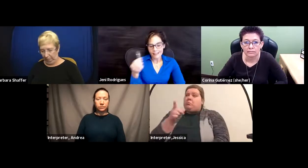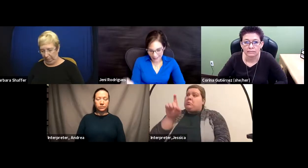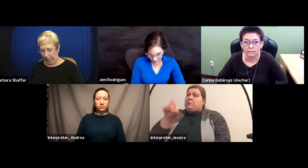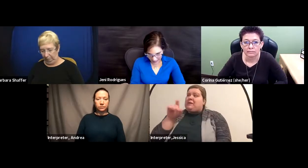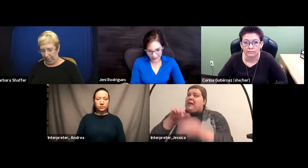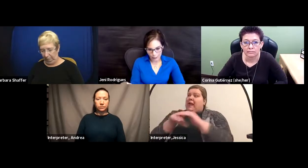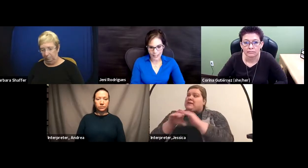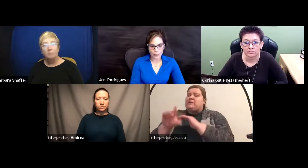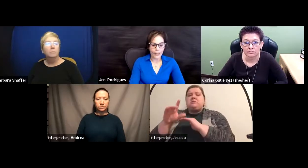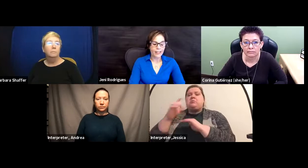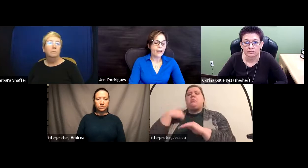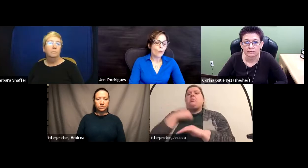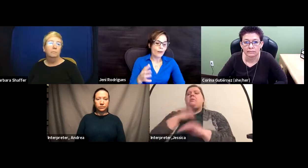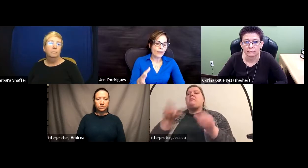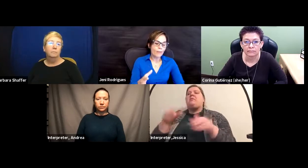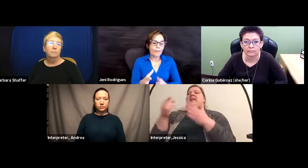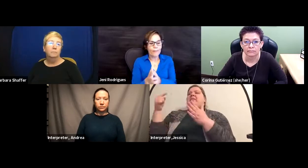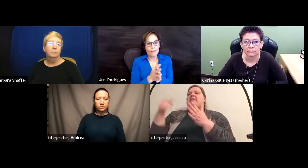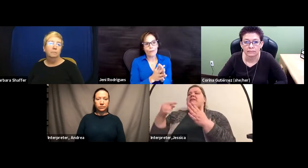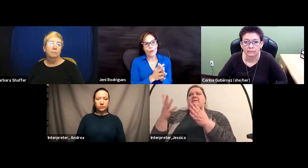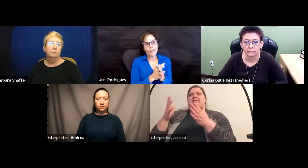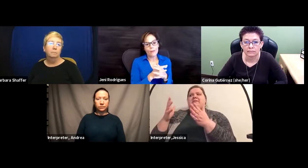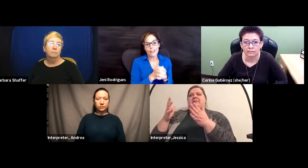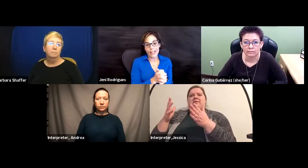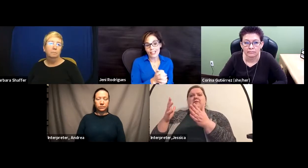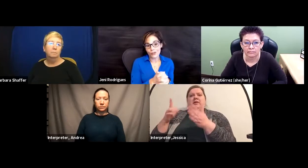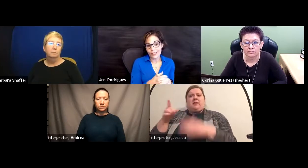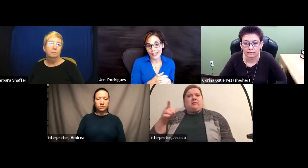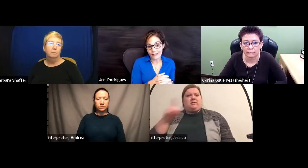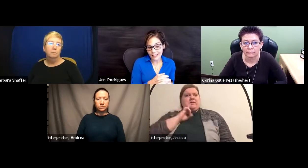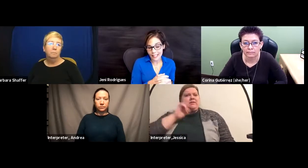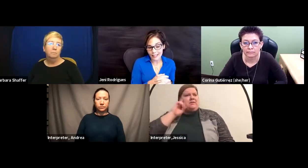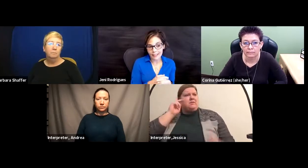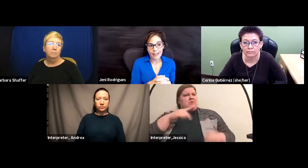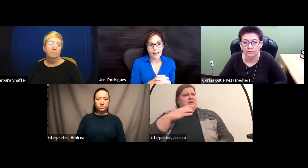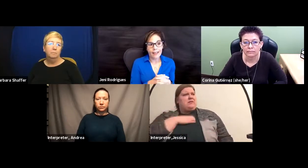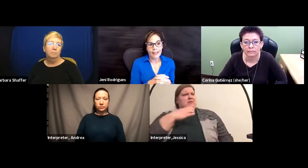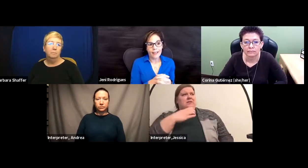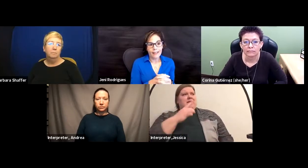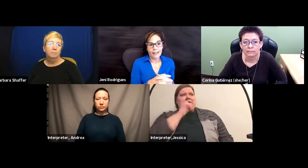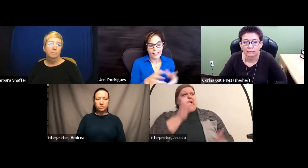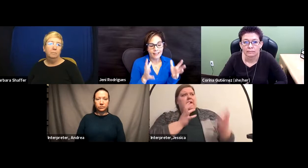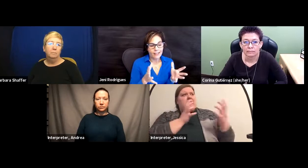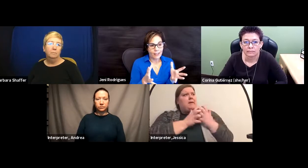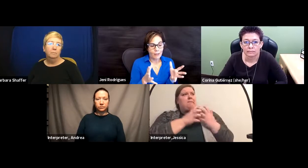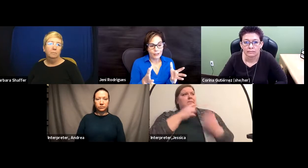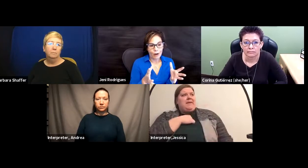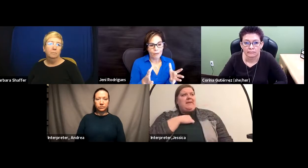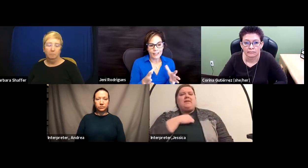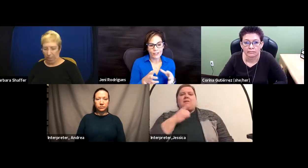again, they will likely win. One of the biggest issues I've seen that's still a major problem is